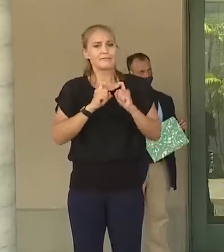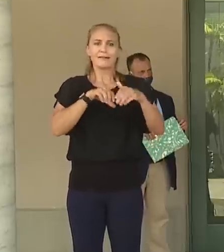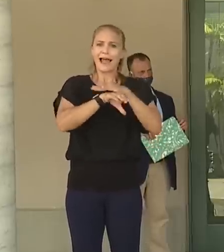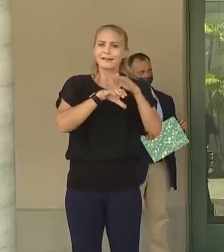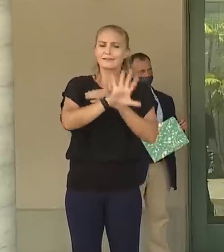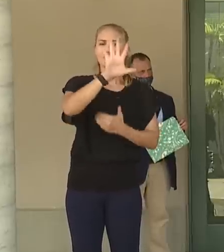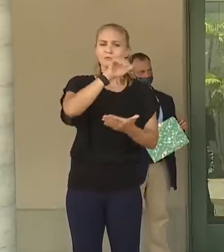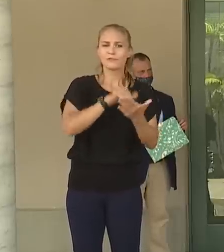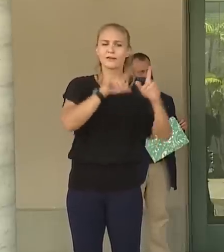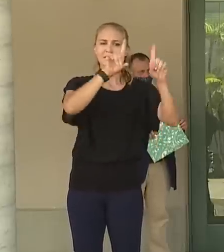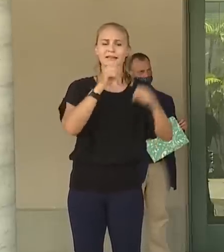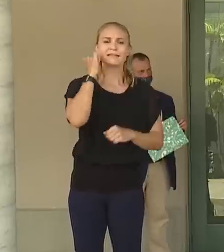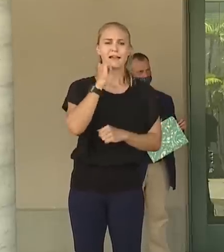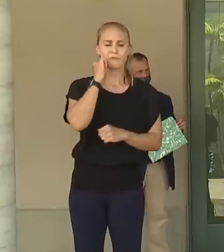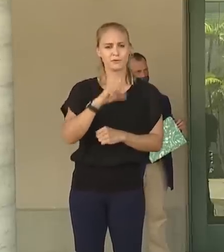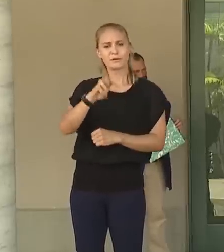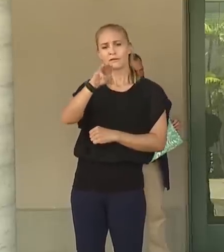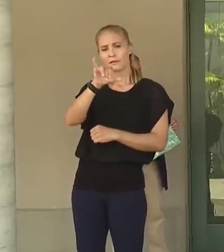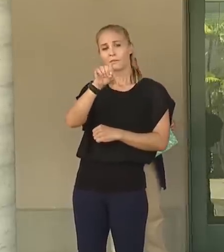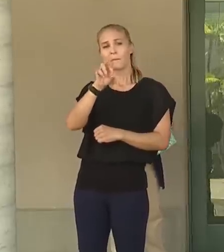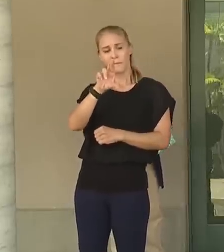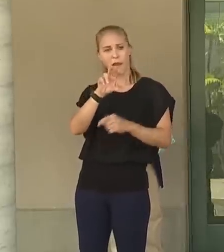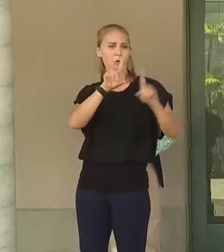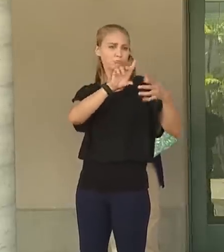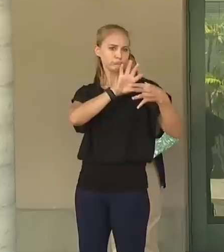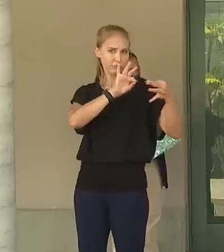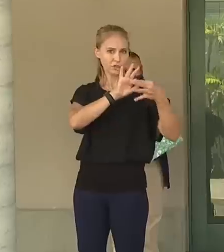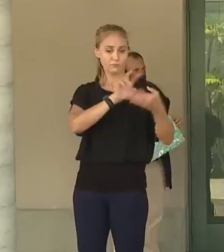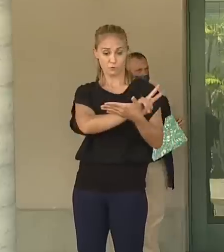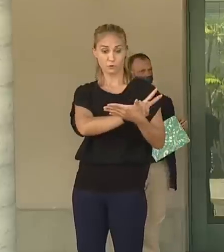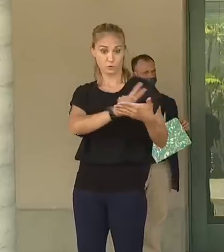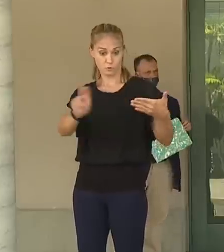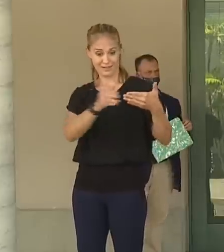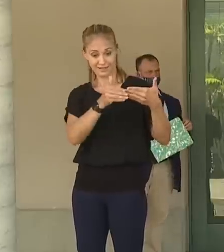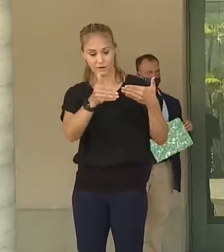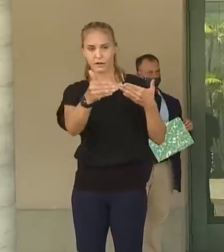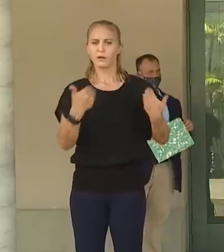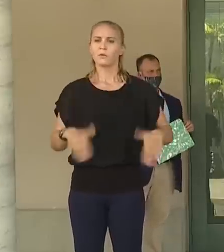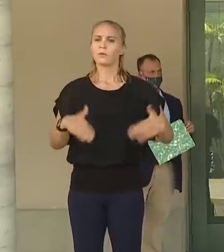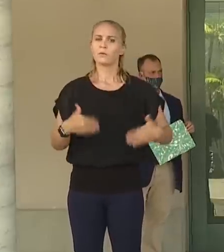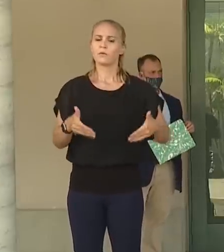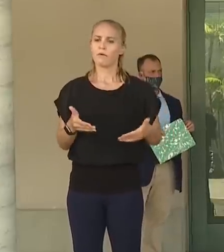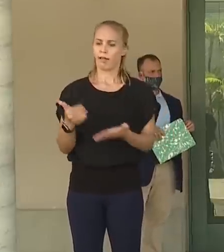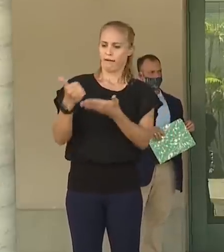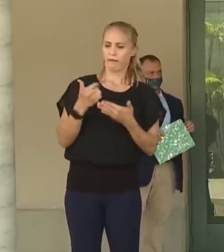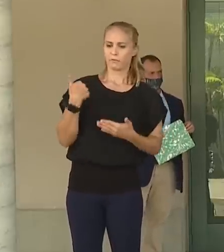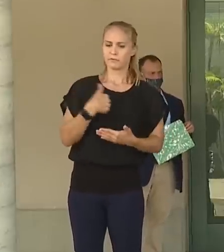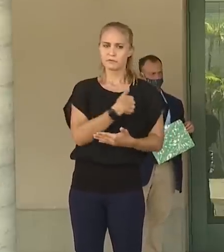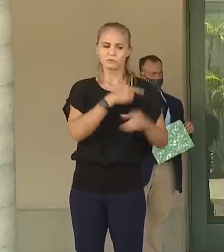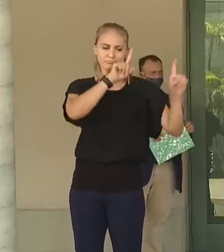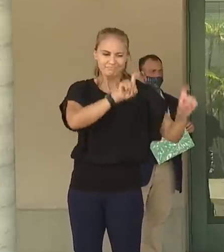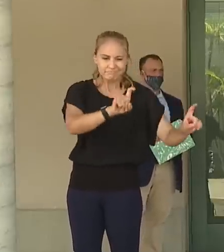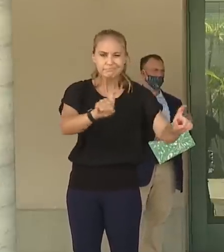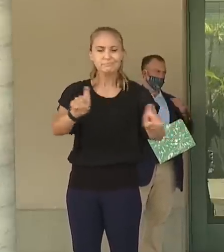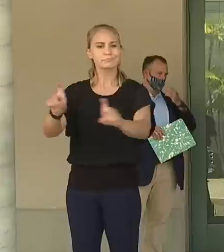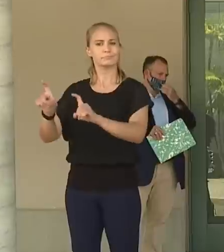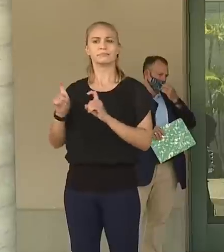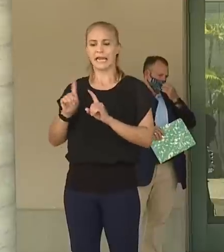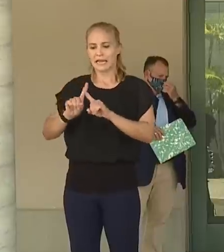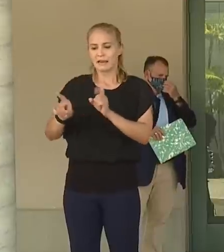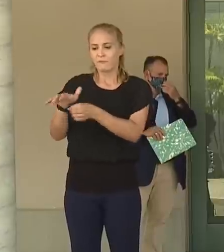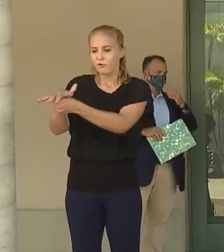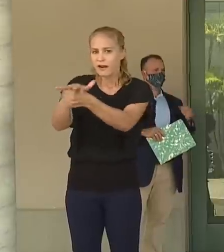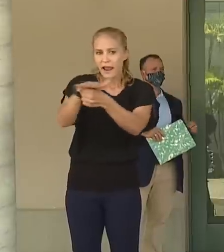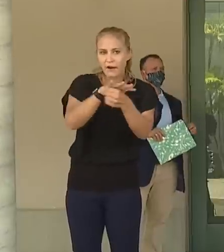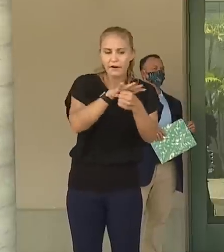as the Mayor had said, for two weeks. And this really allows us to test in areas that we would